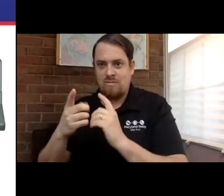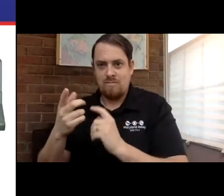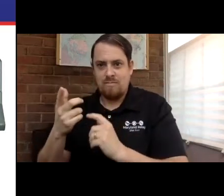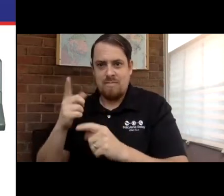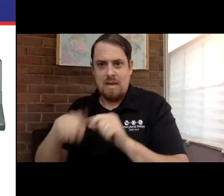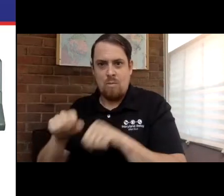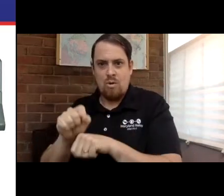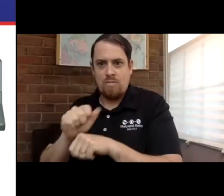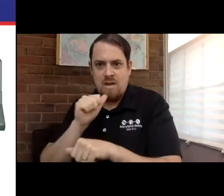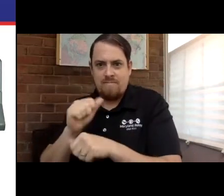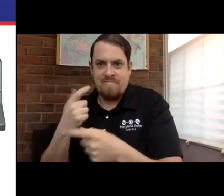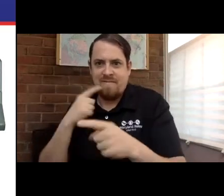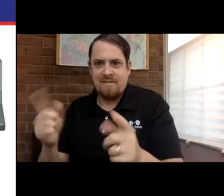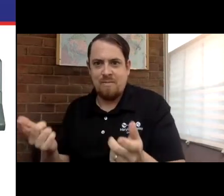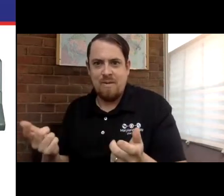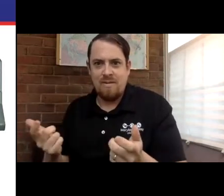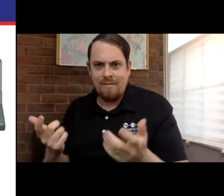with those digital lines.